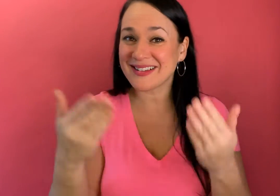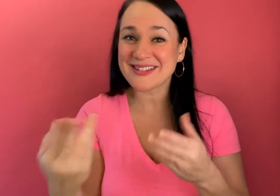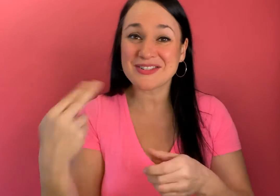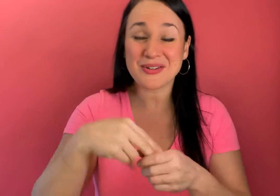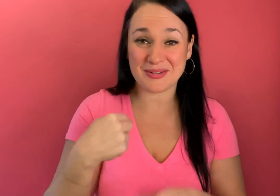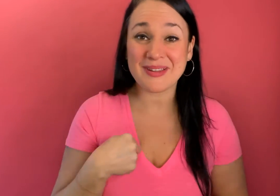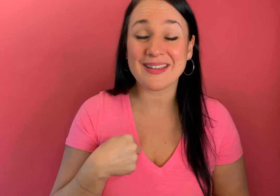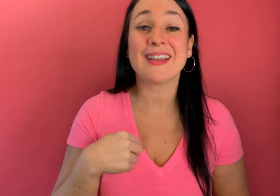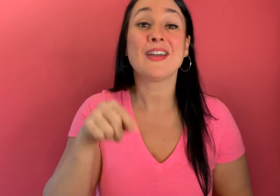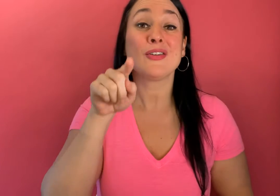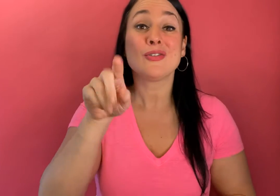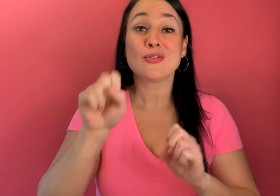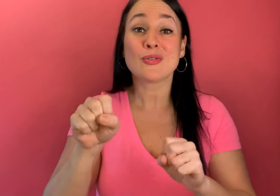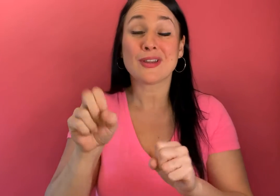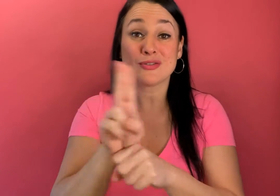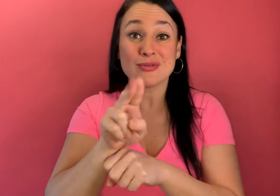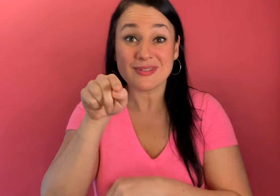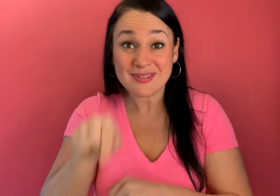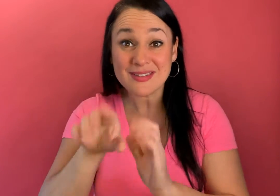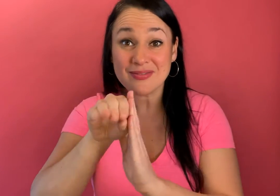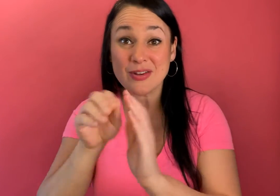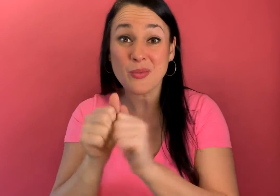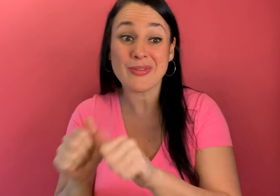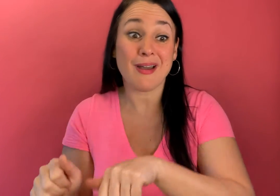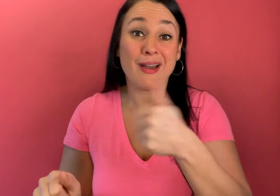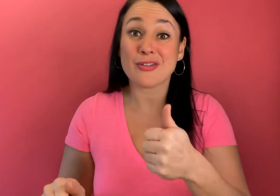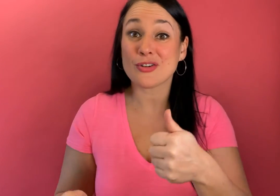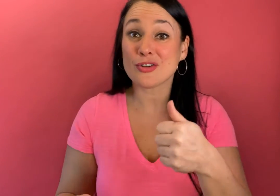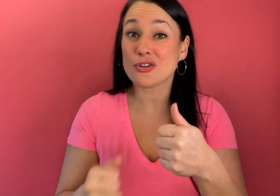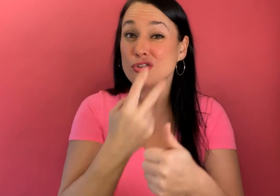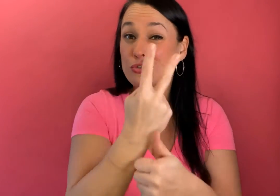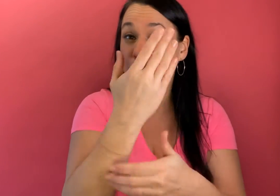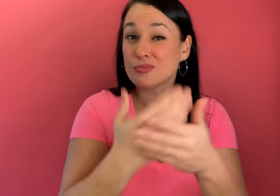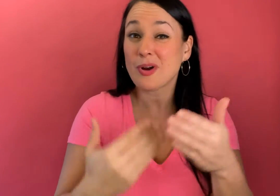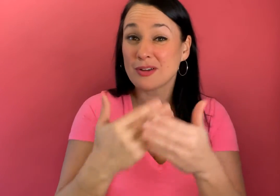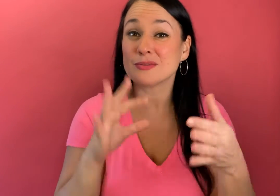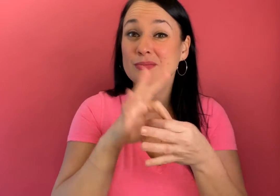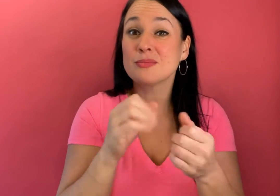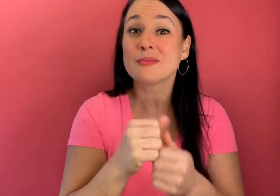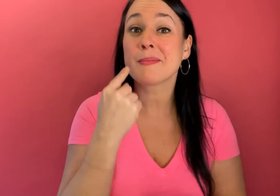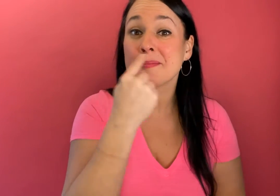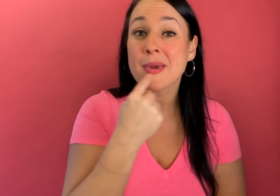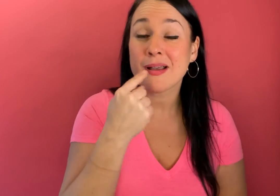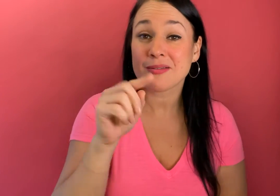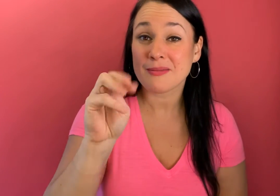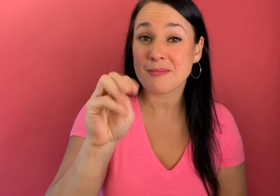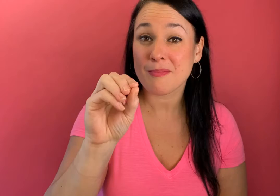of you and just happier here to join me you could use this video with there's other two parts related with